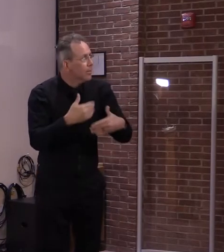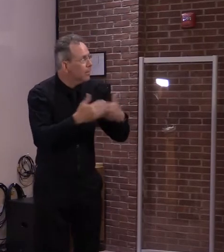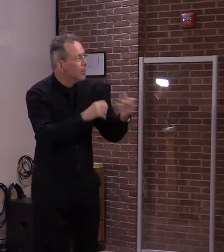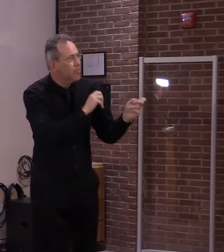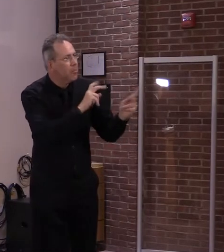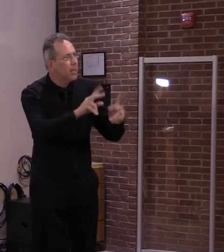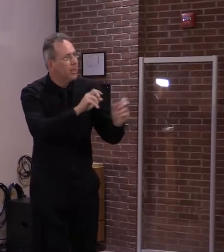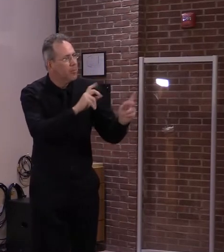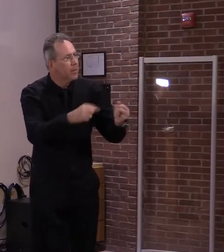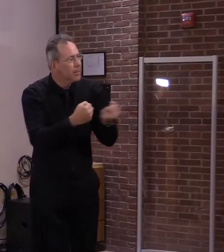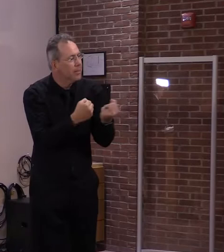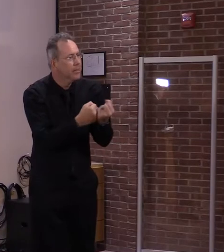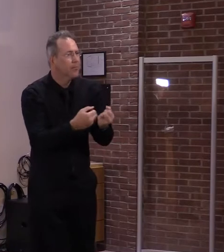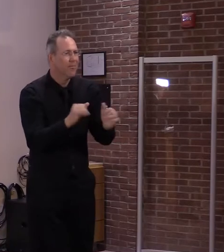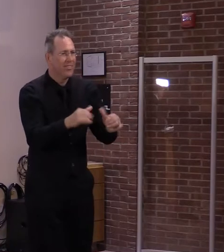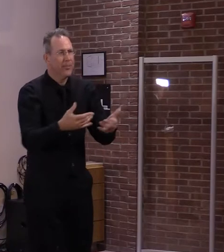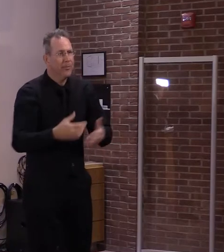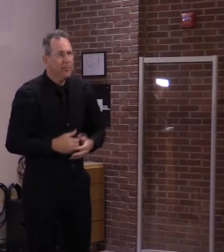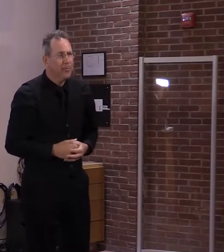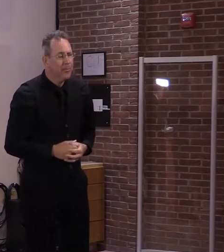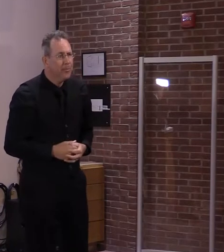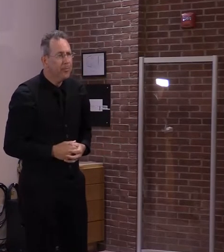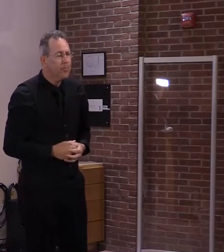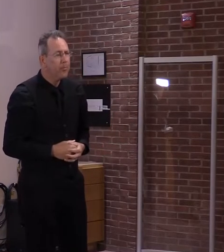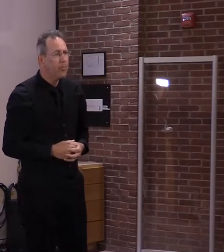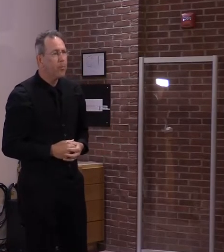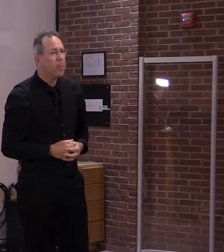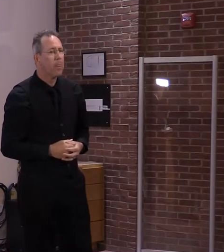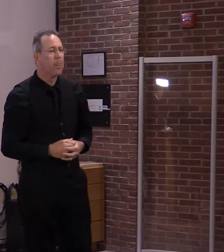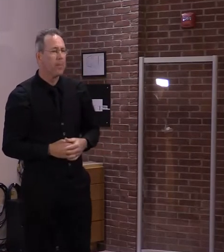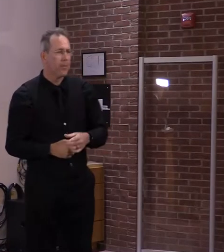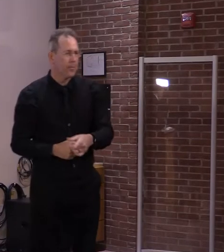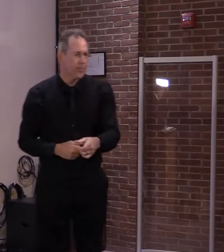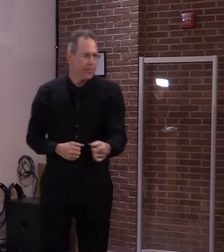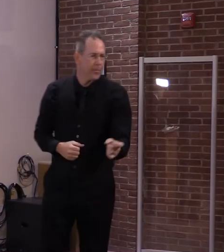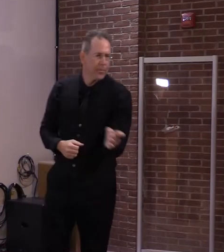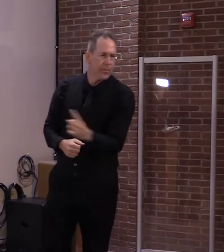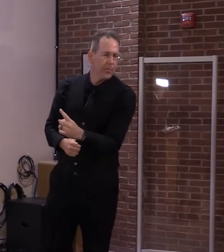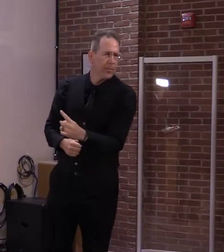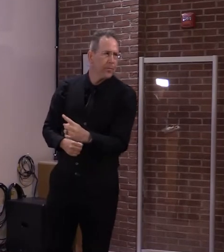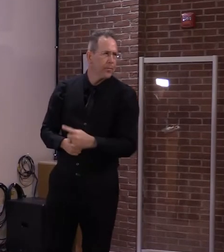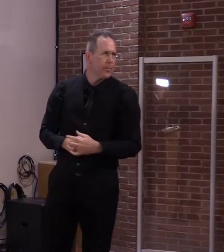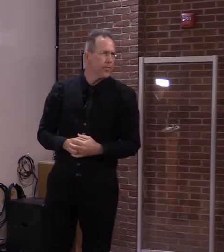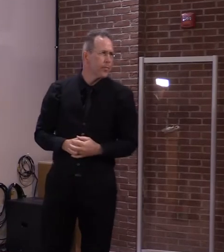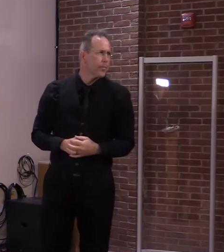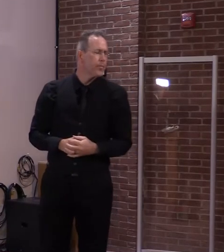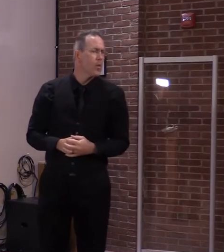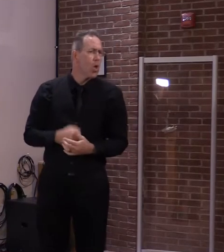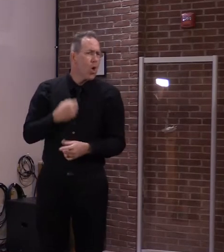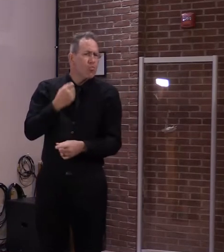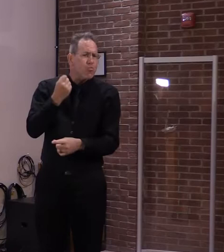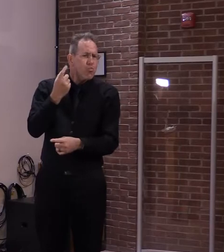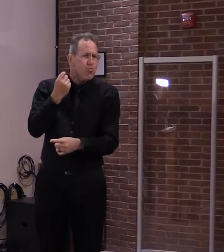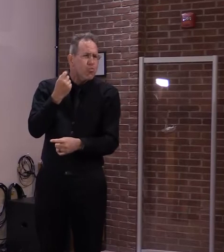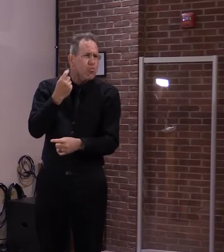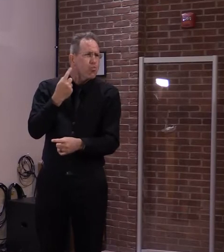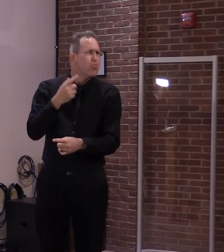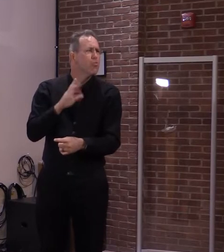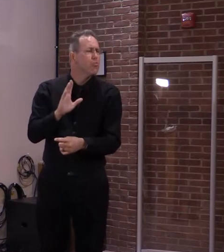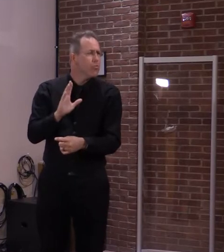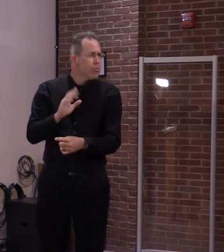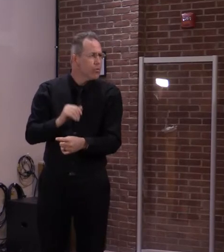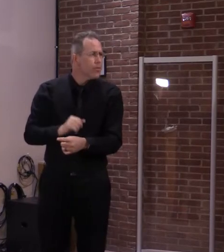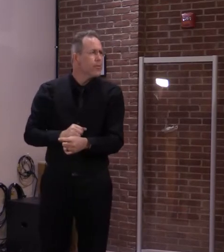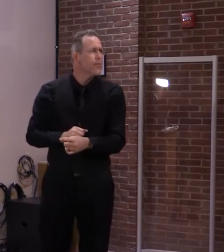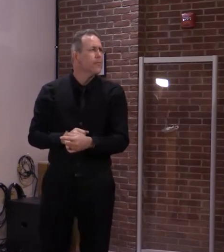Okay. And lastly, Governor, I understand that there's been a policy change from VSP not